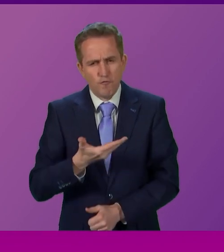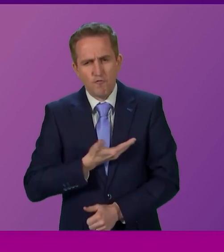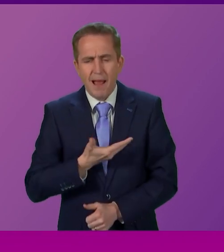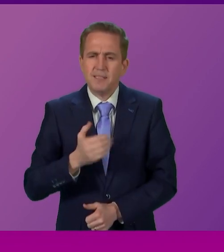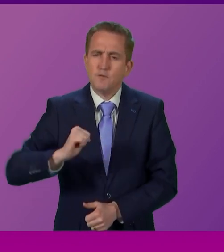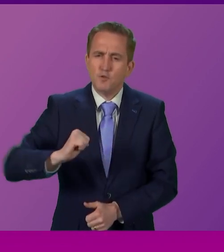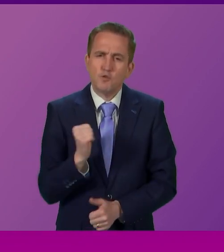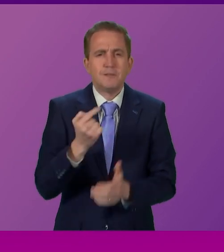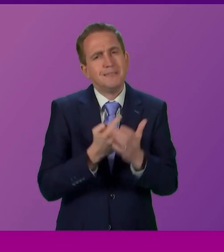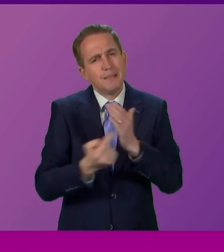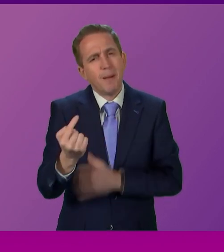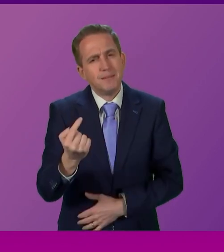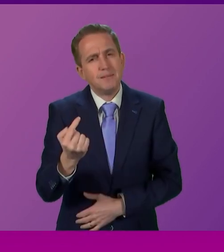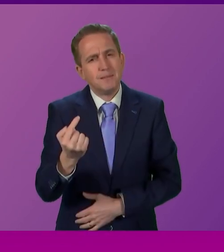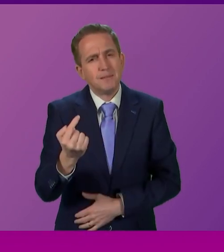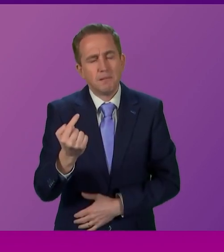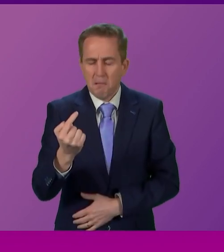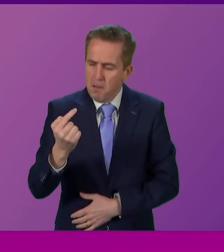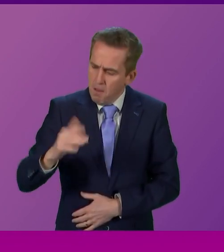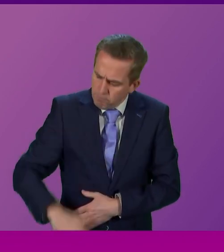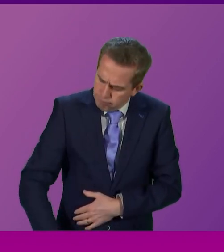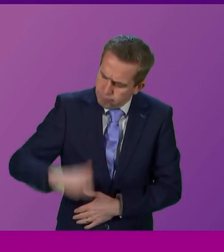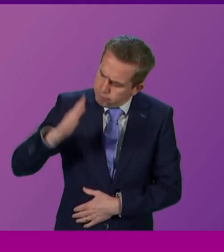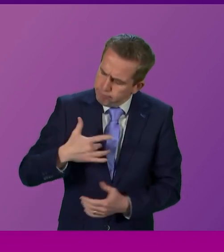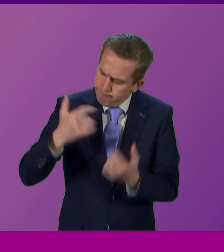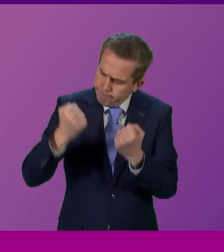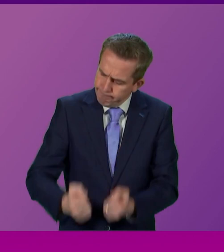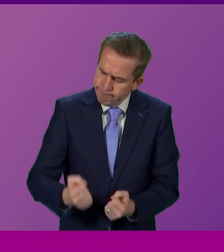Scottish independence. This is a belief I have held all my life.